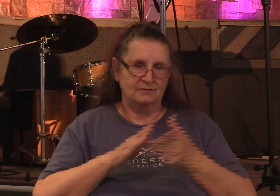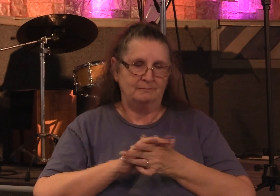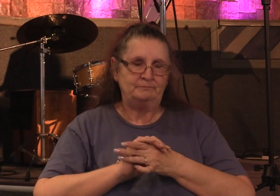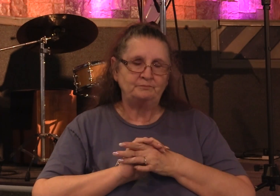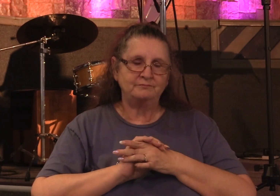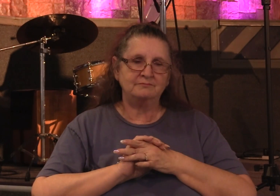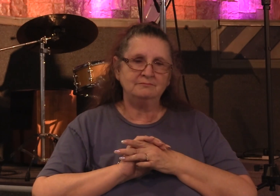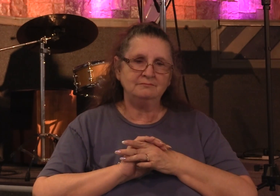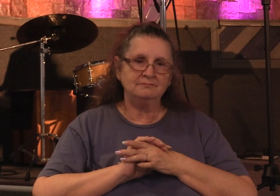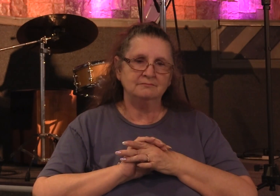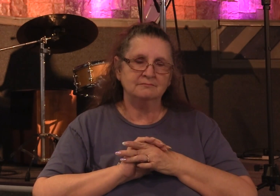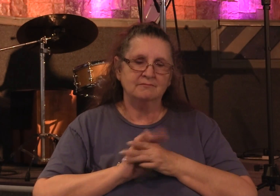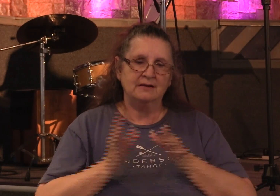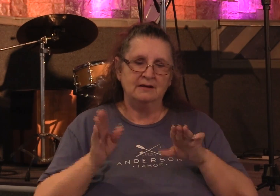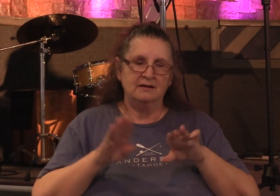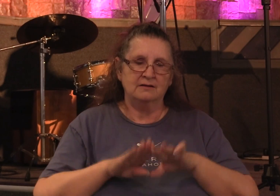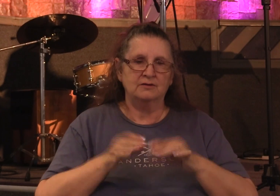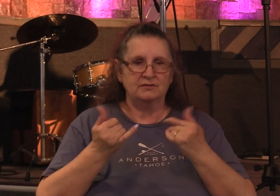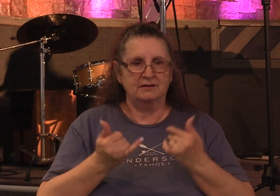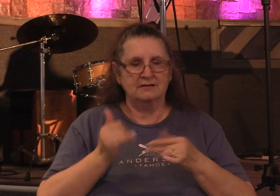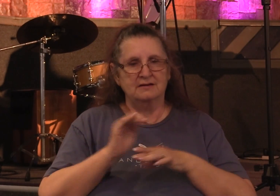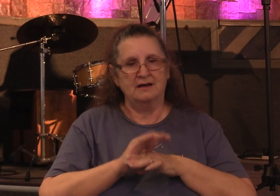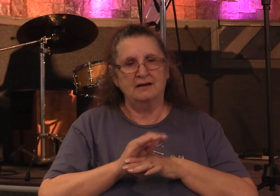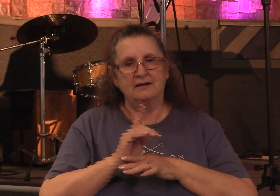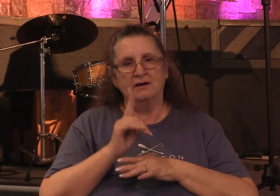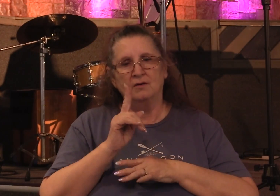in closing tonight I want to point out one last thing